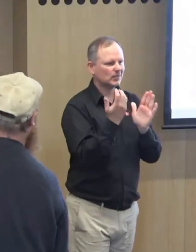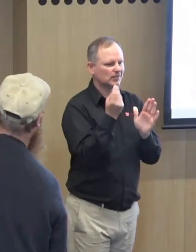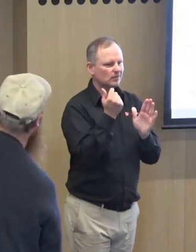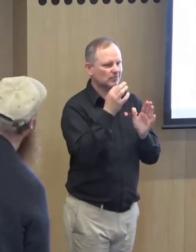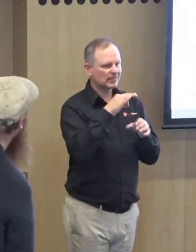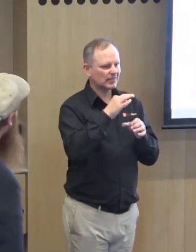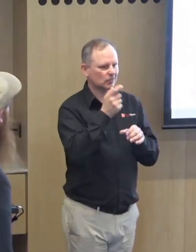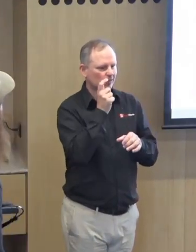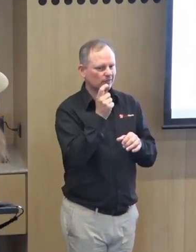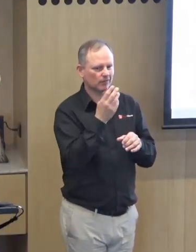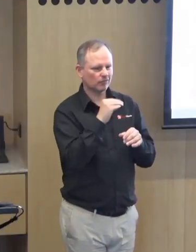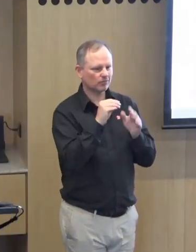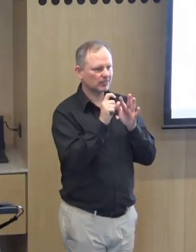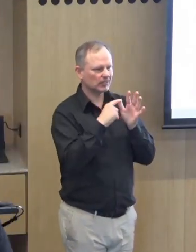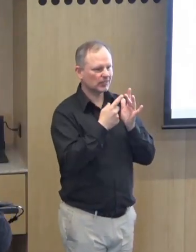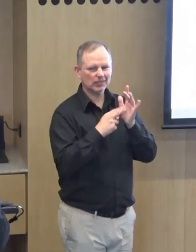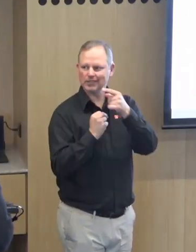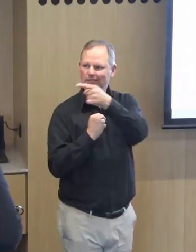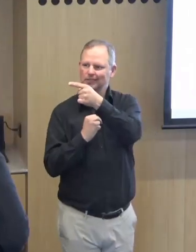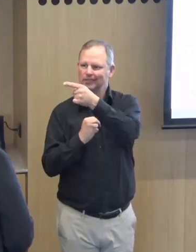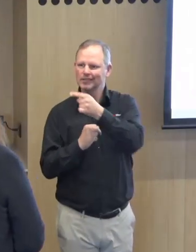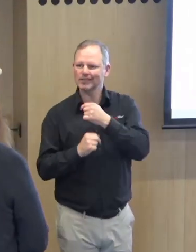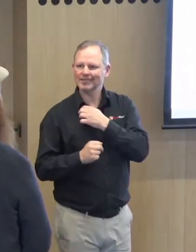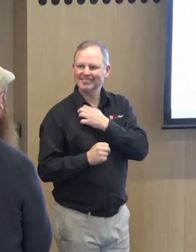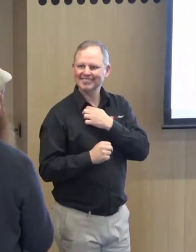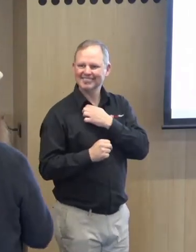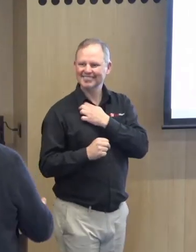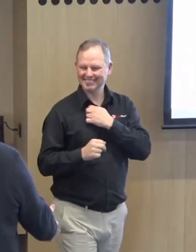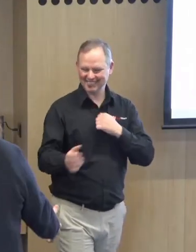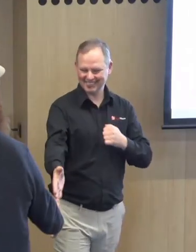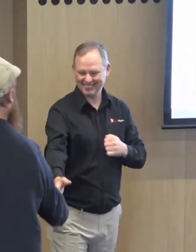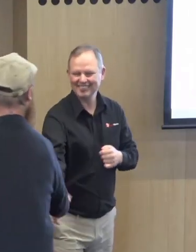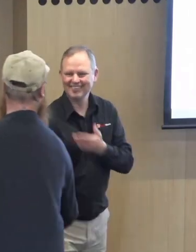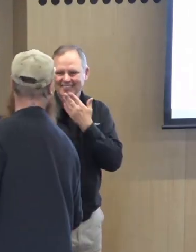and you still got the opportunity to steal tea and coffee before you